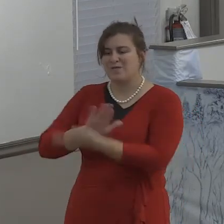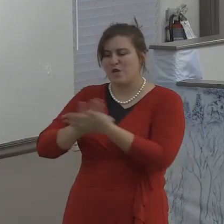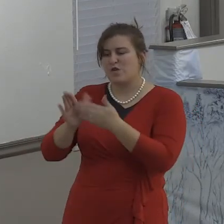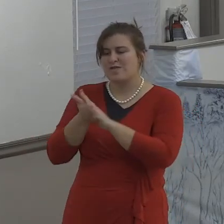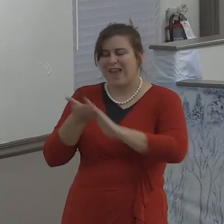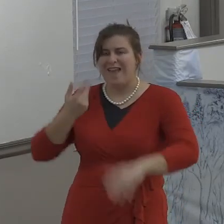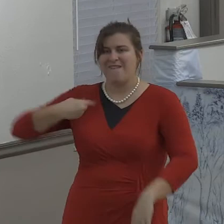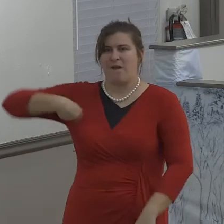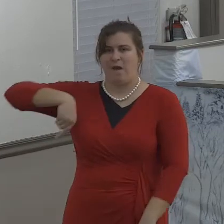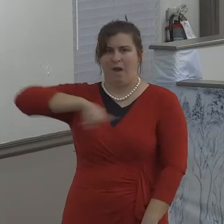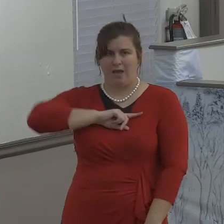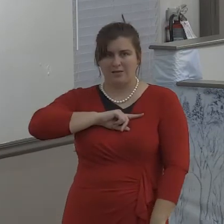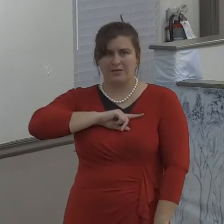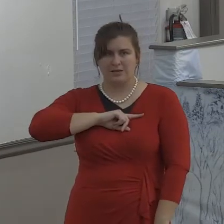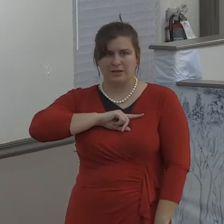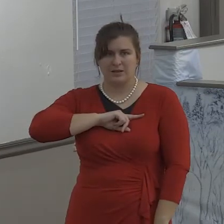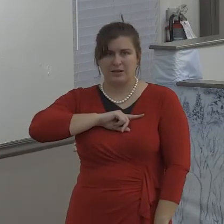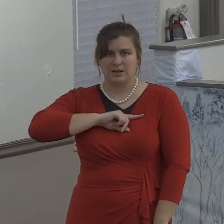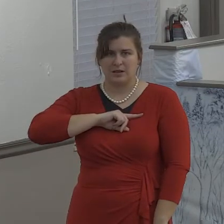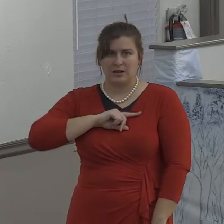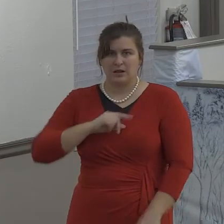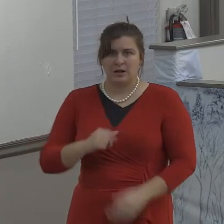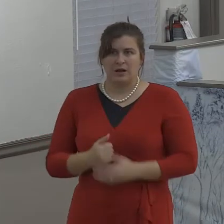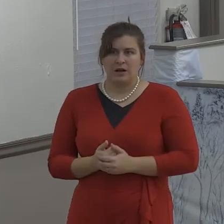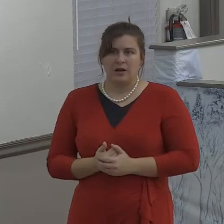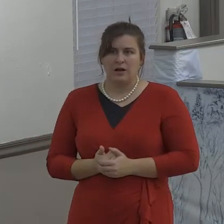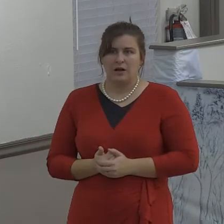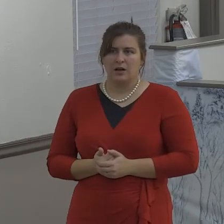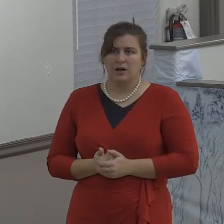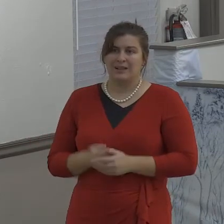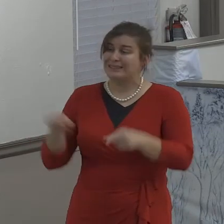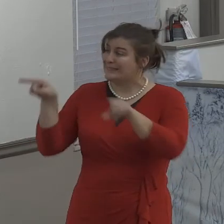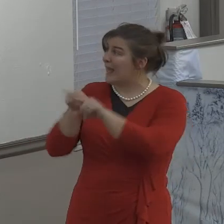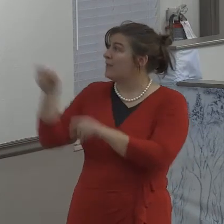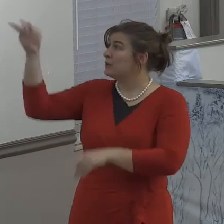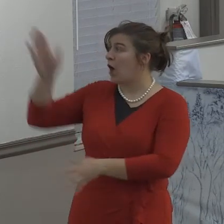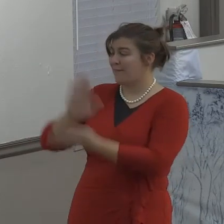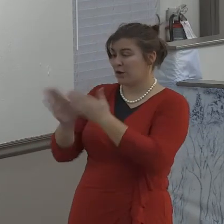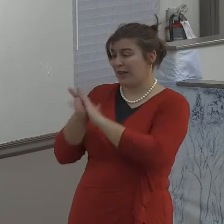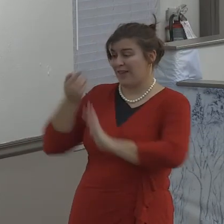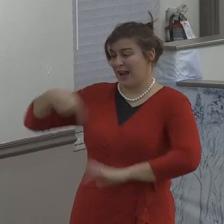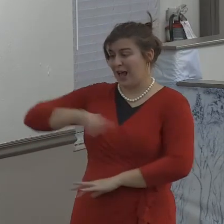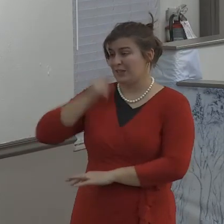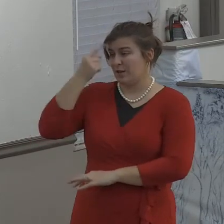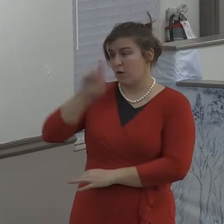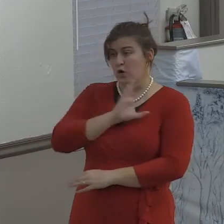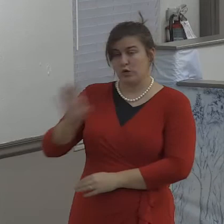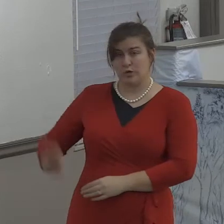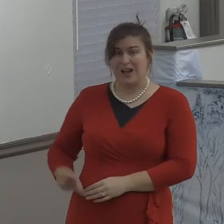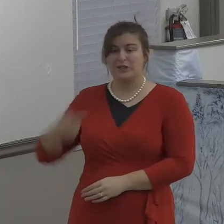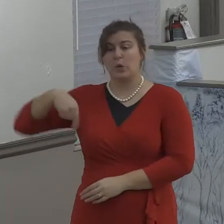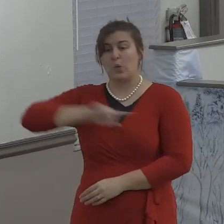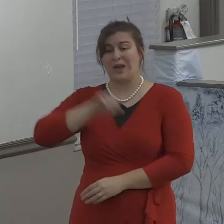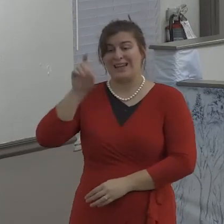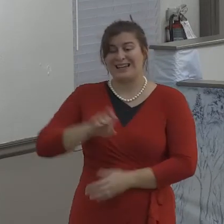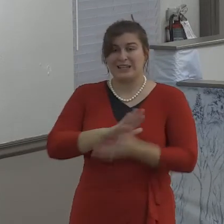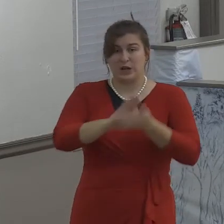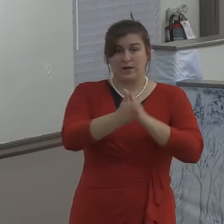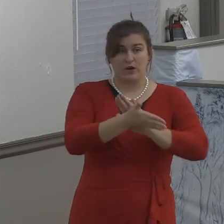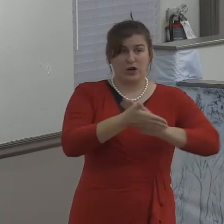does it mean that you actually forget what happened no just like you can't forget your past